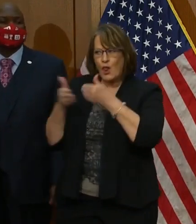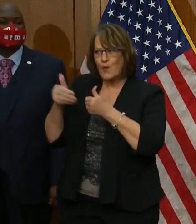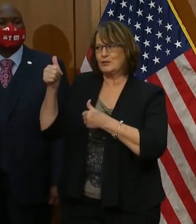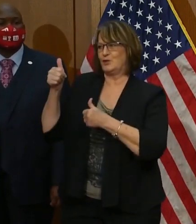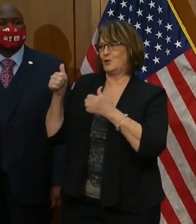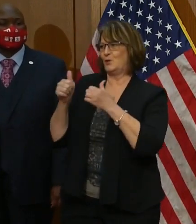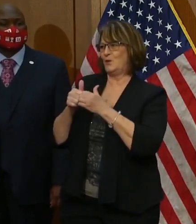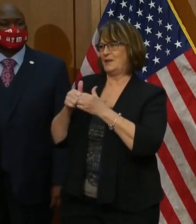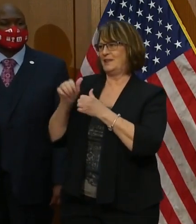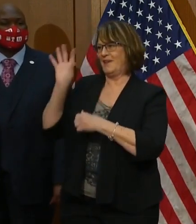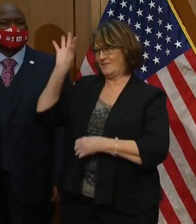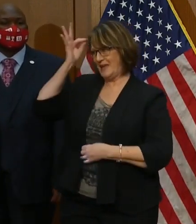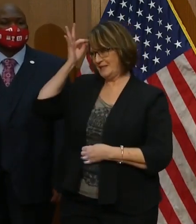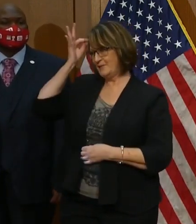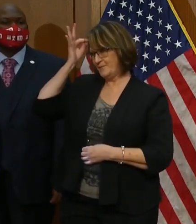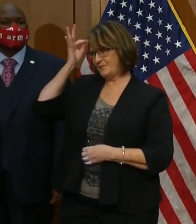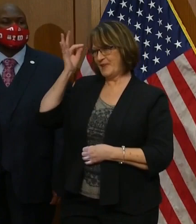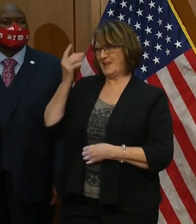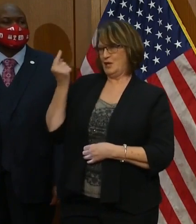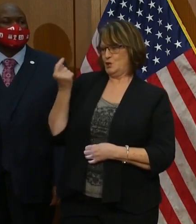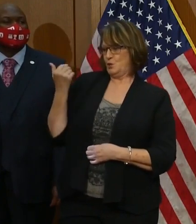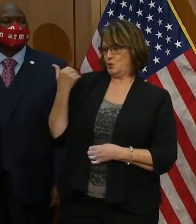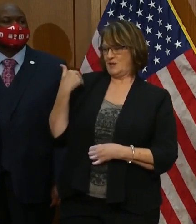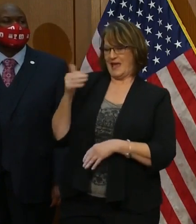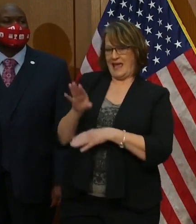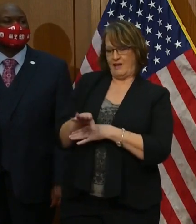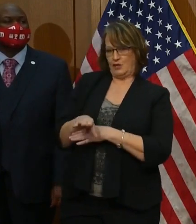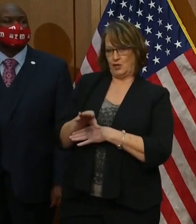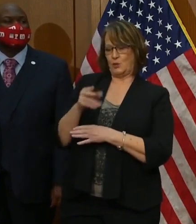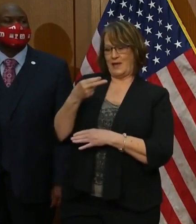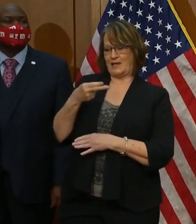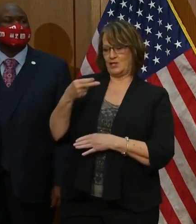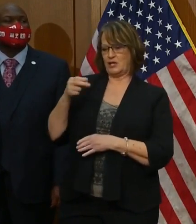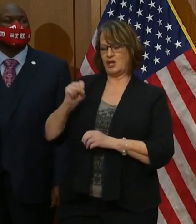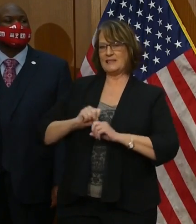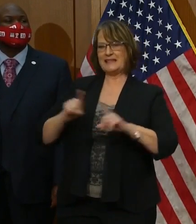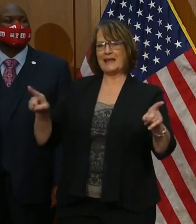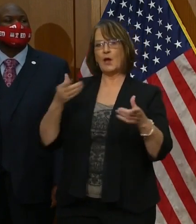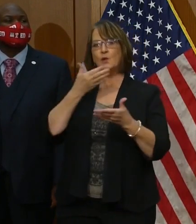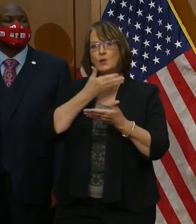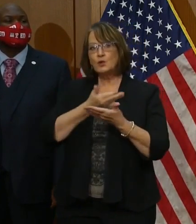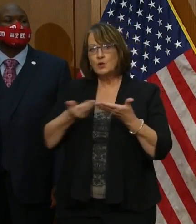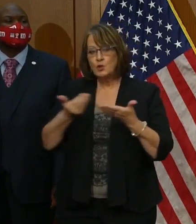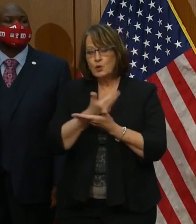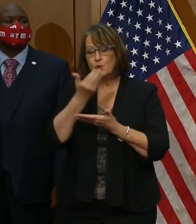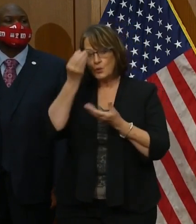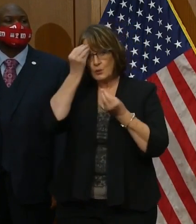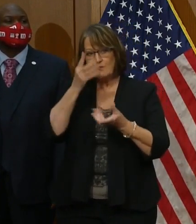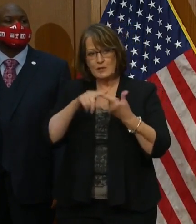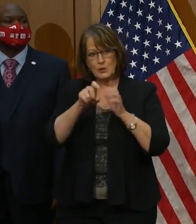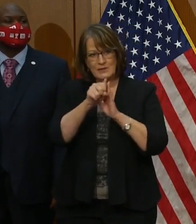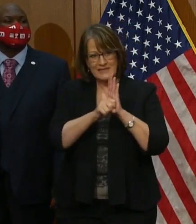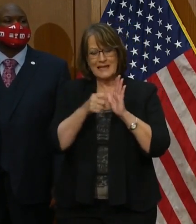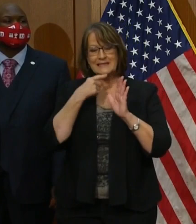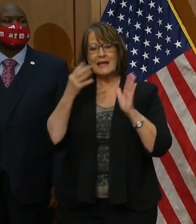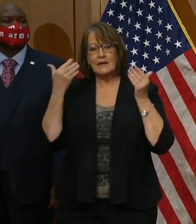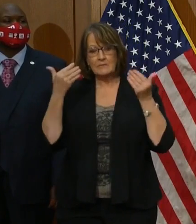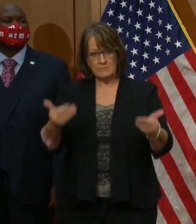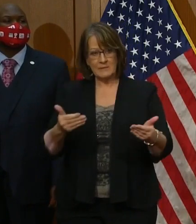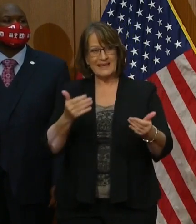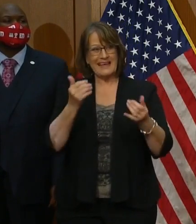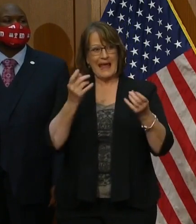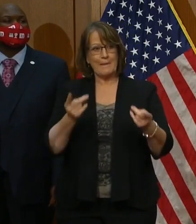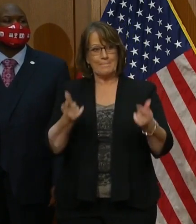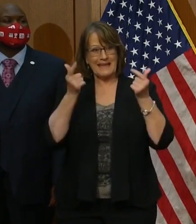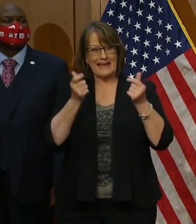Tuesday afternoon, HHS sent new guidance to states. They told us states should immediately expand